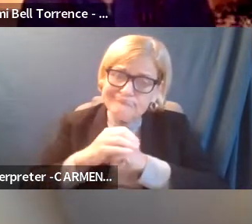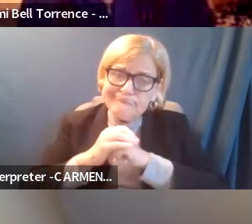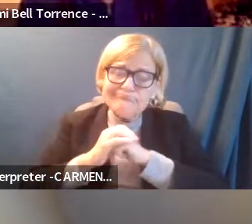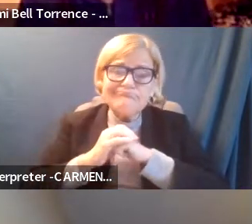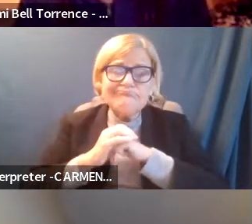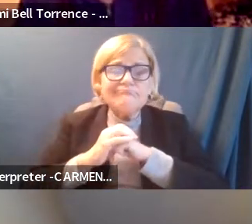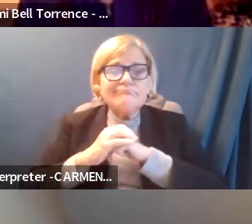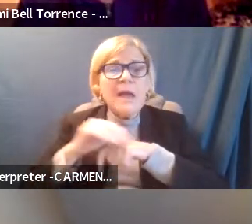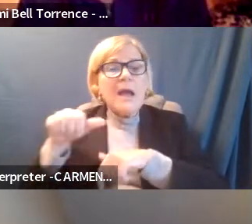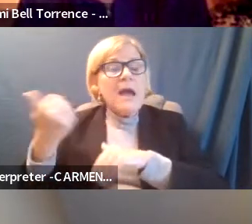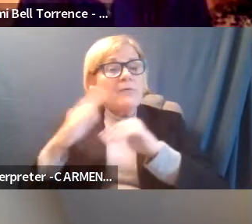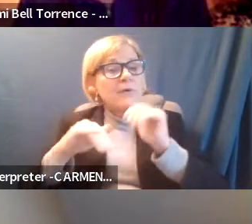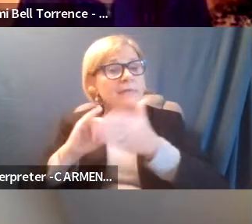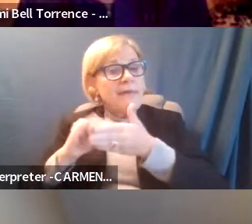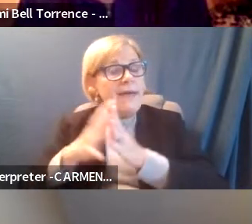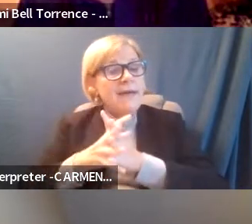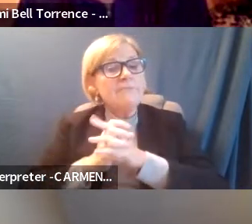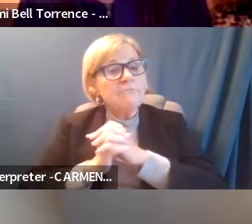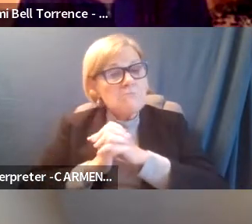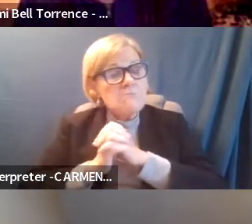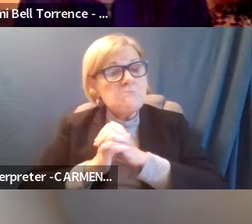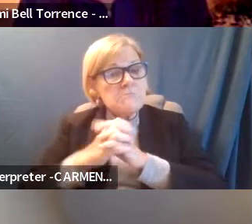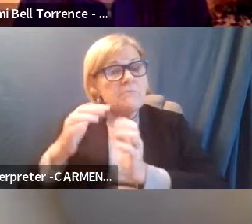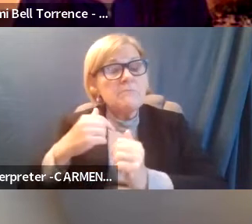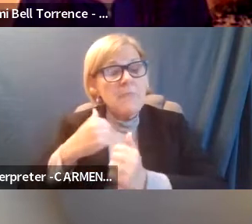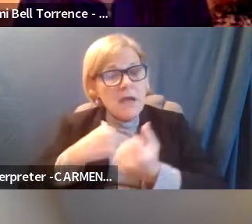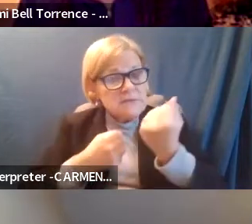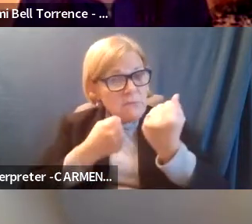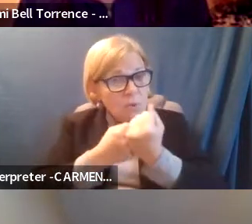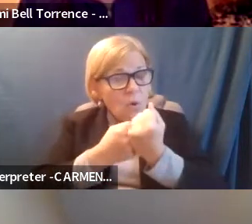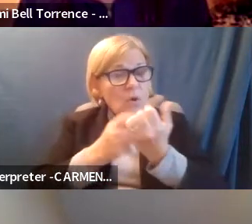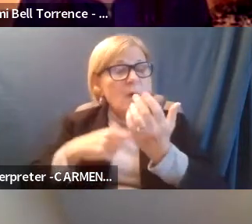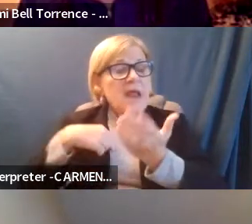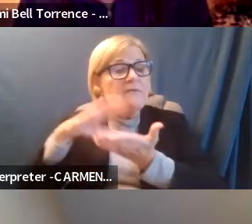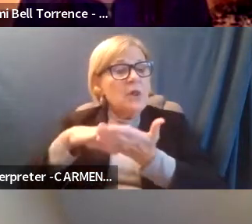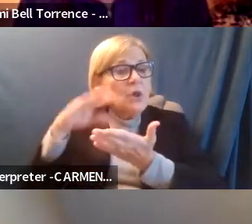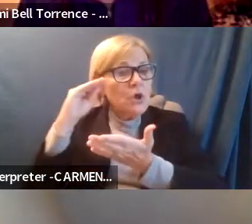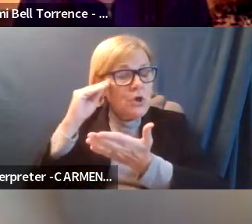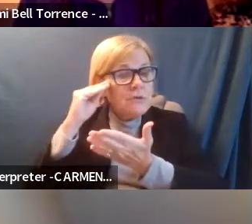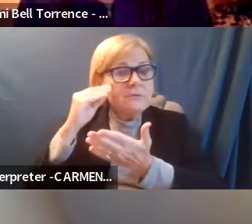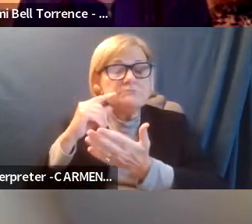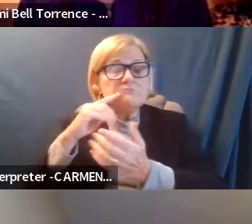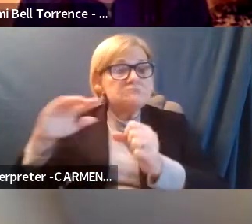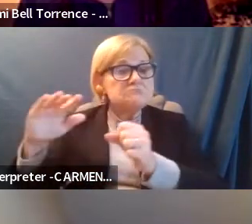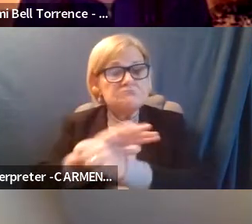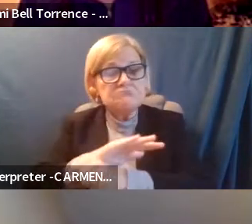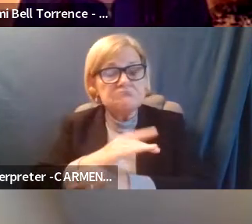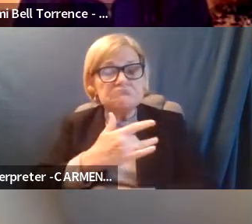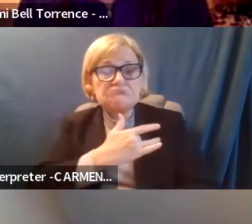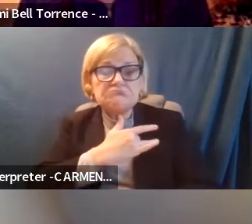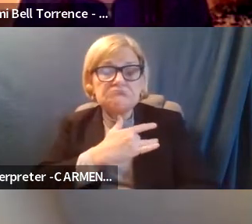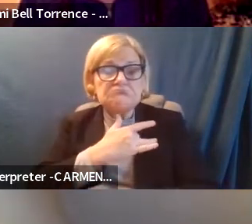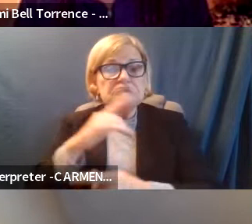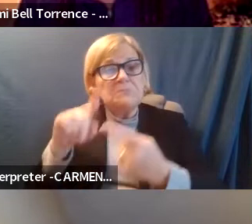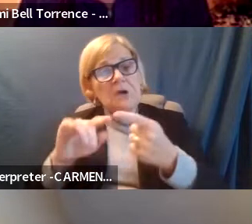Other than that, I support what I've learned wholeheartedly about that.